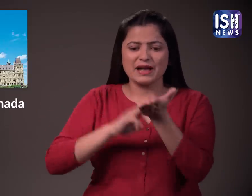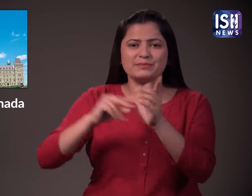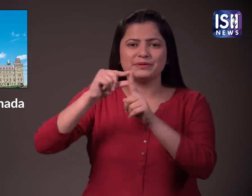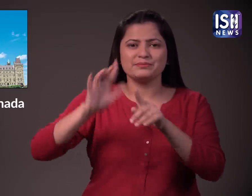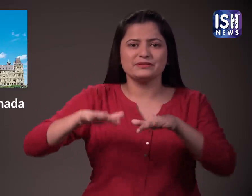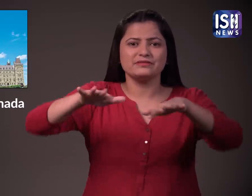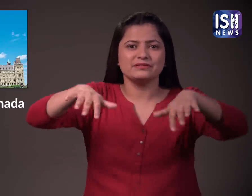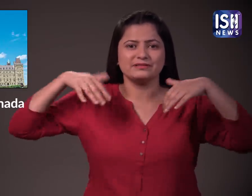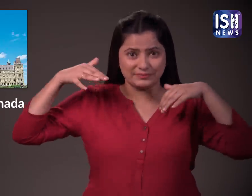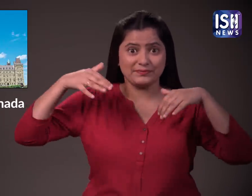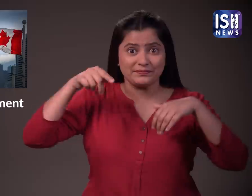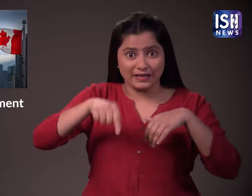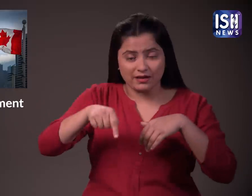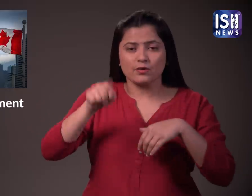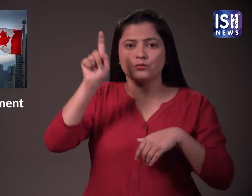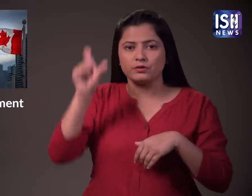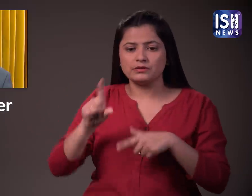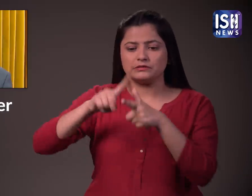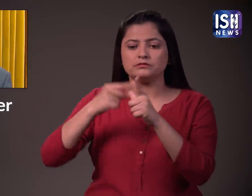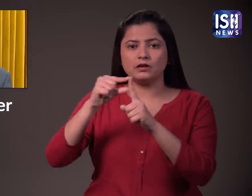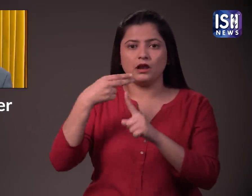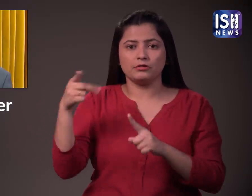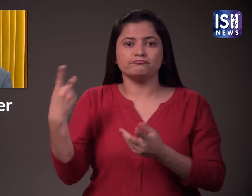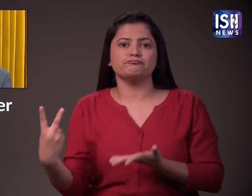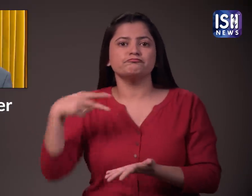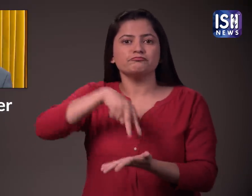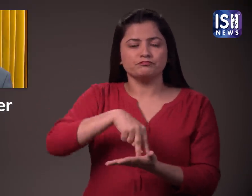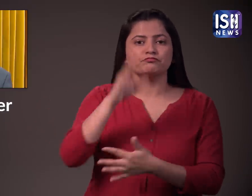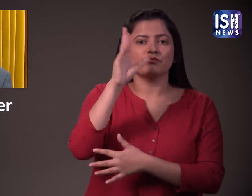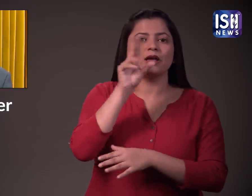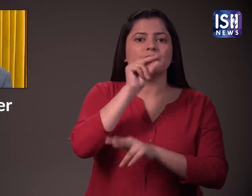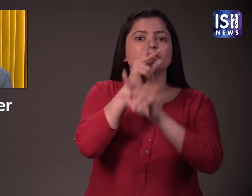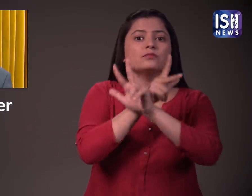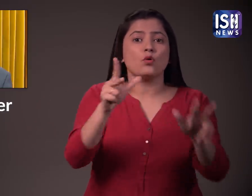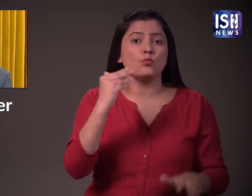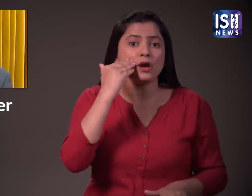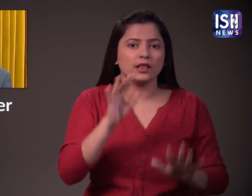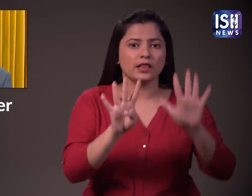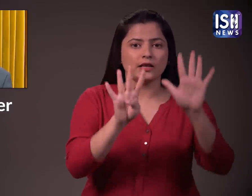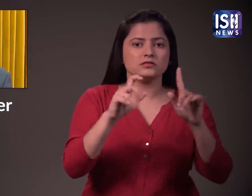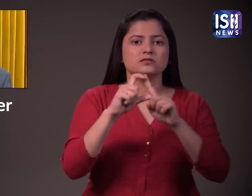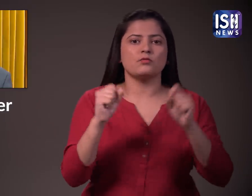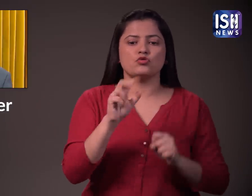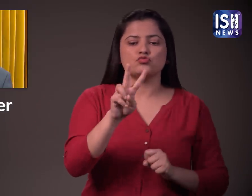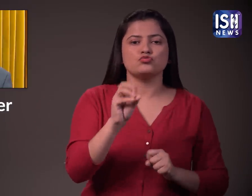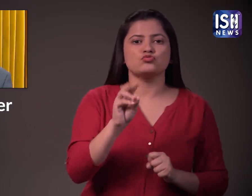House in the capital city of Ottawa on 9th December 2022 and said